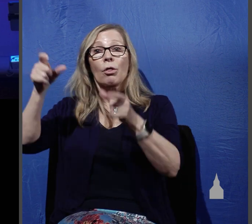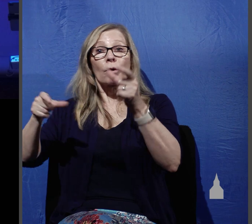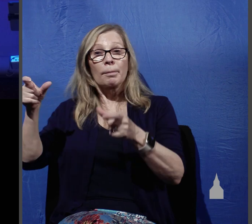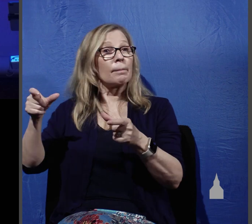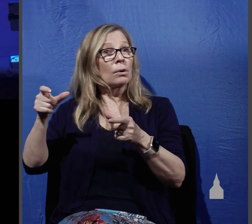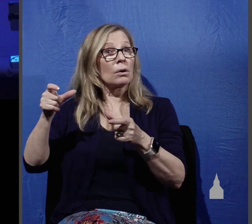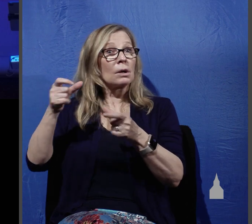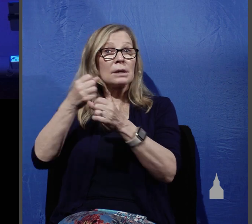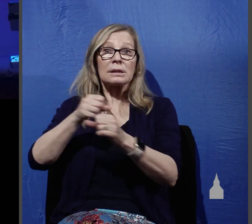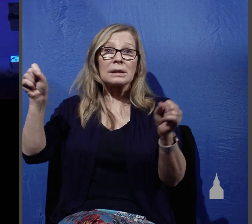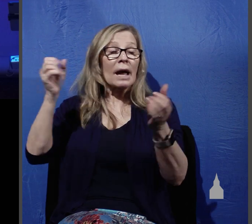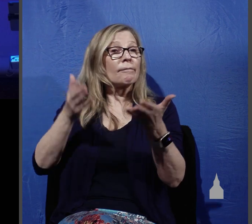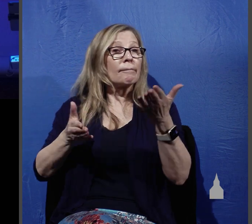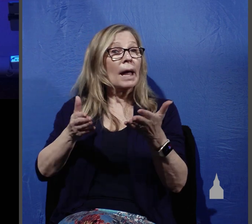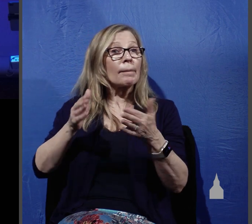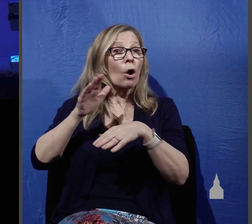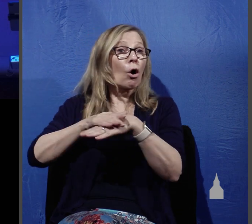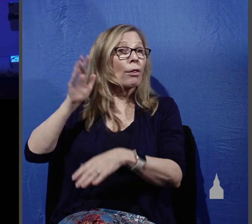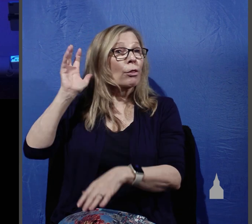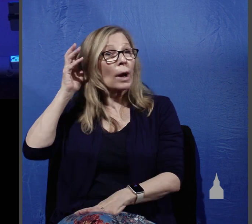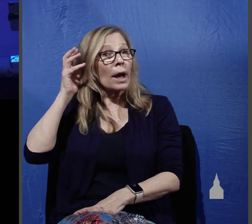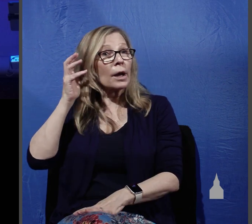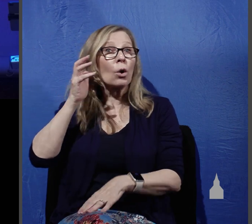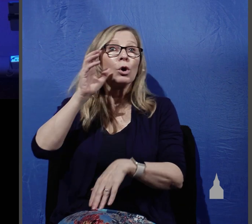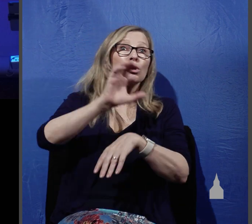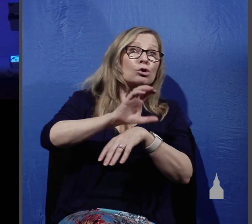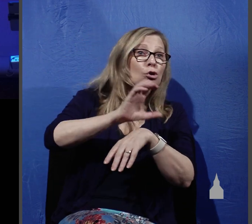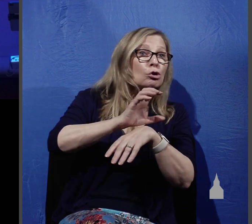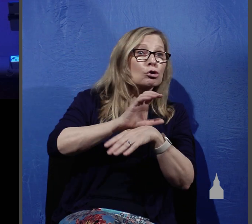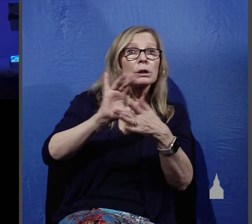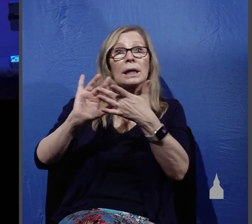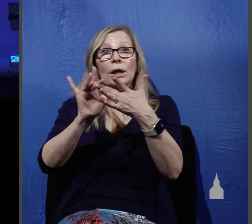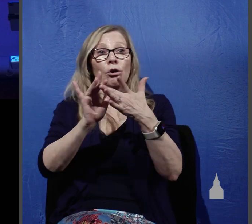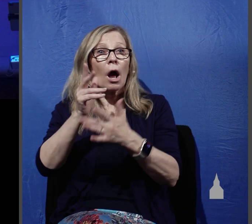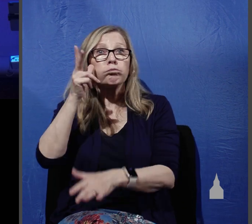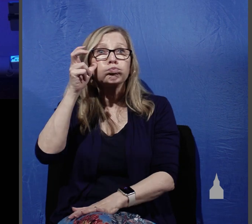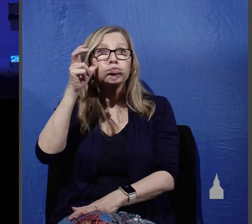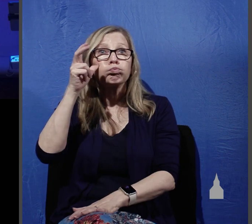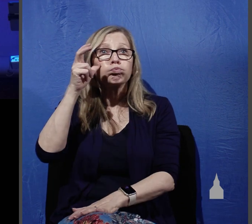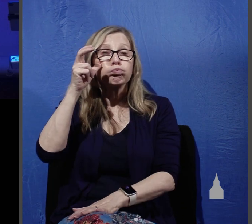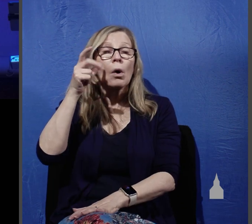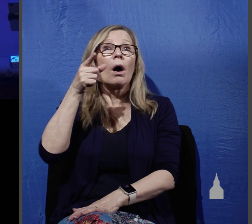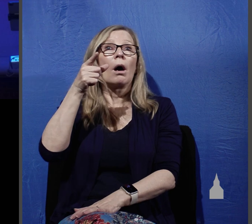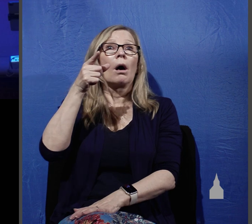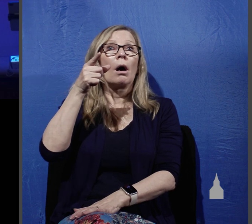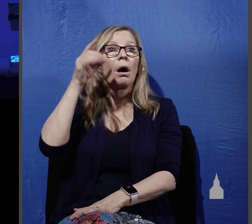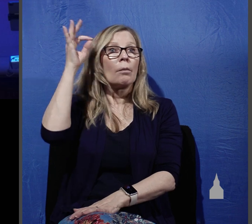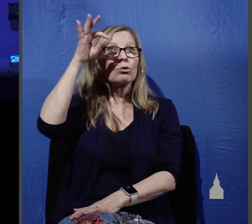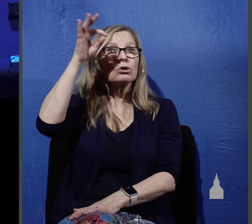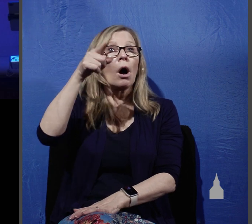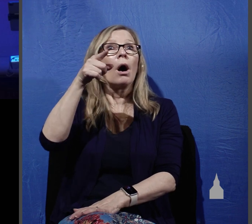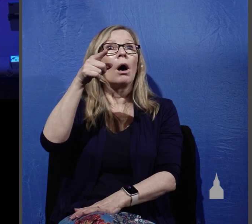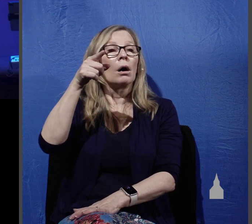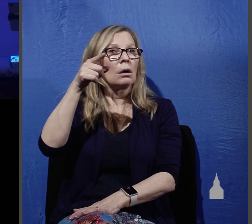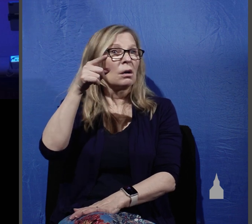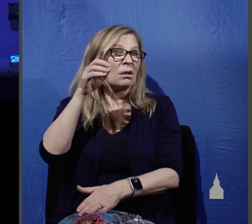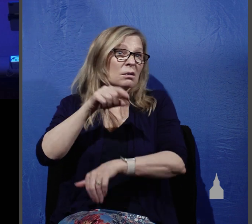hearing a sermon on the radio or in church or over the internet and some are saved because they read a gospel tract or a book that